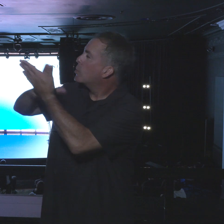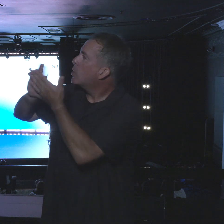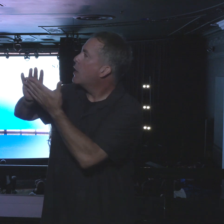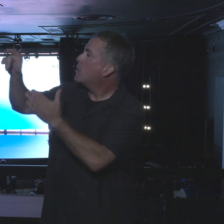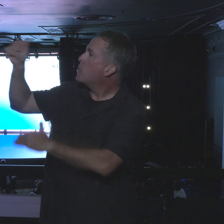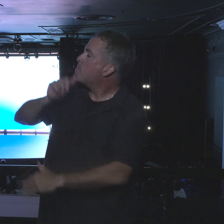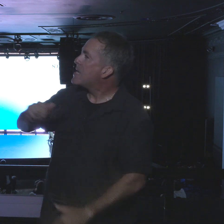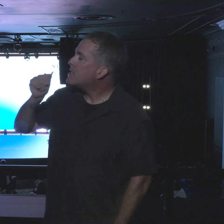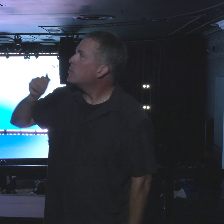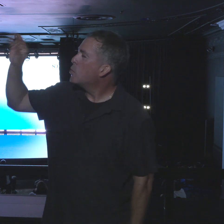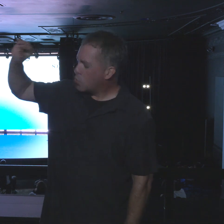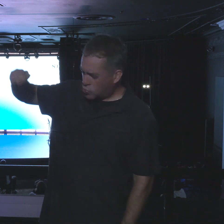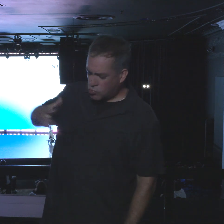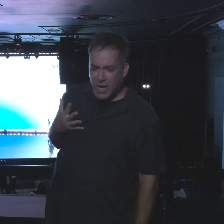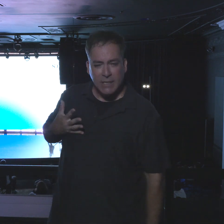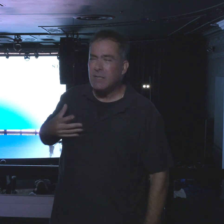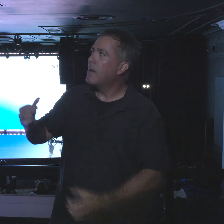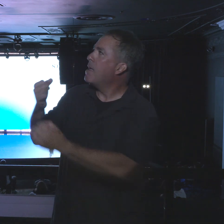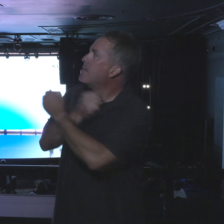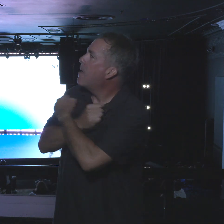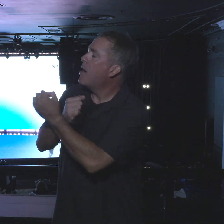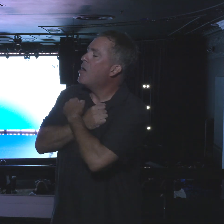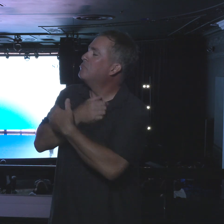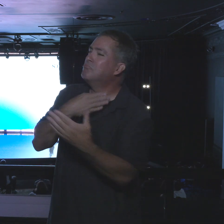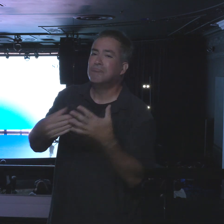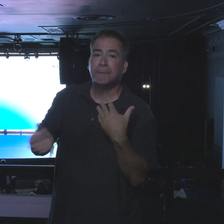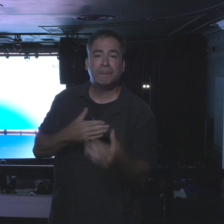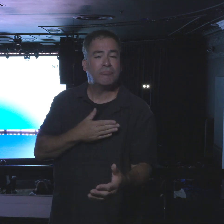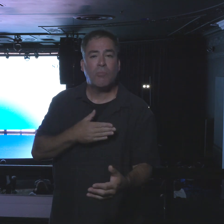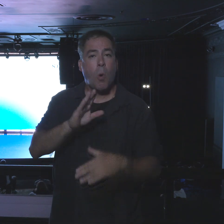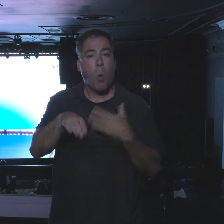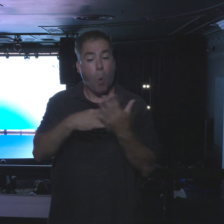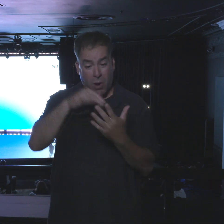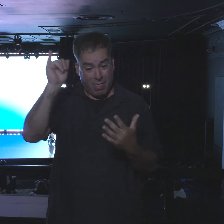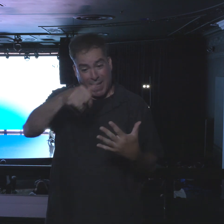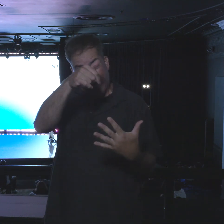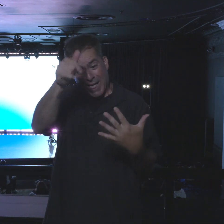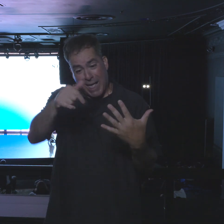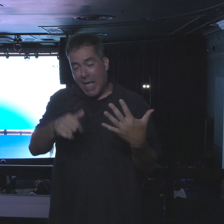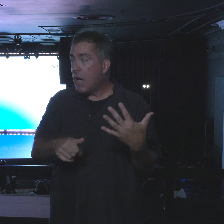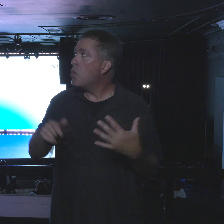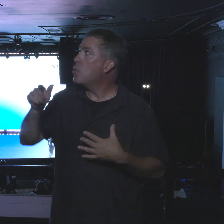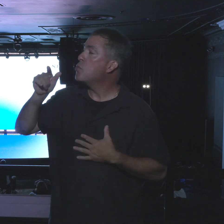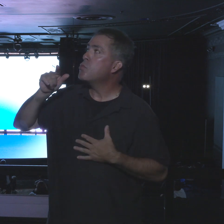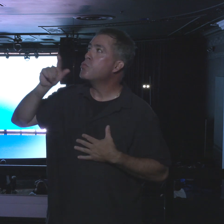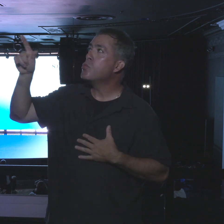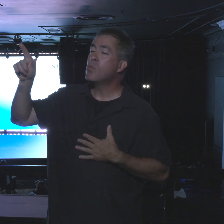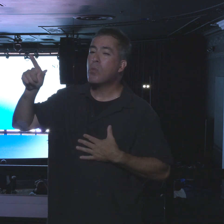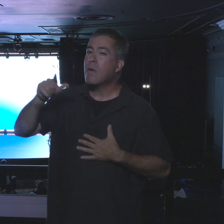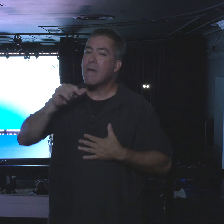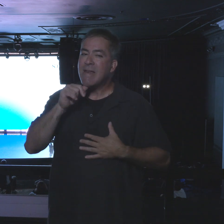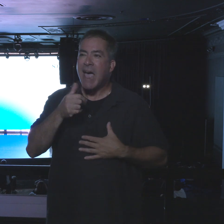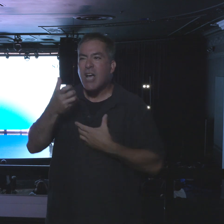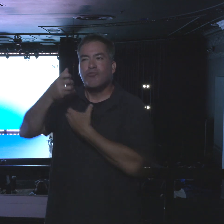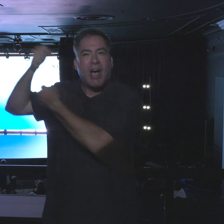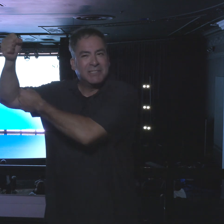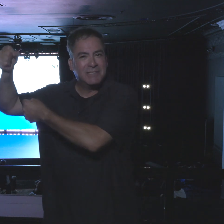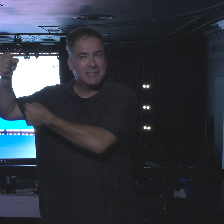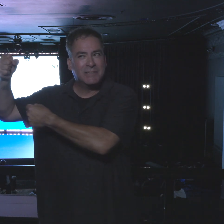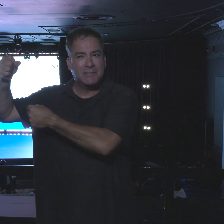patience, the grace, the love, in spite of all this, you did not trust the Lord